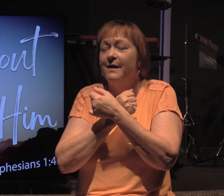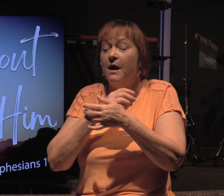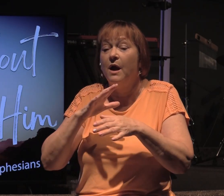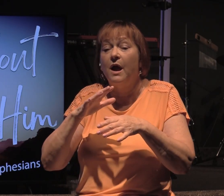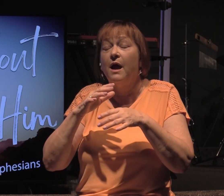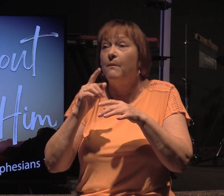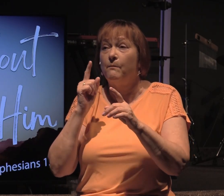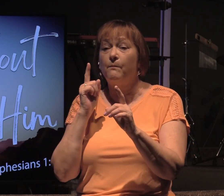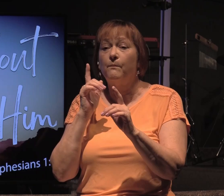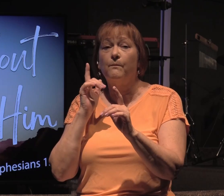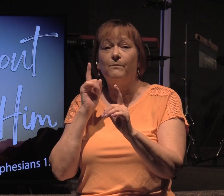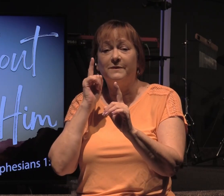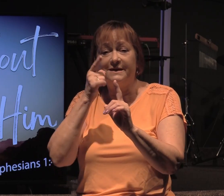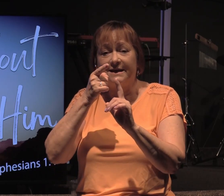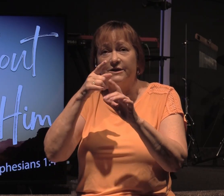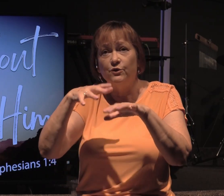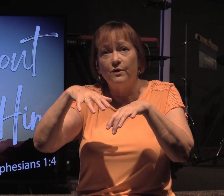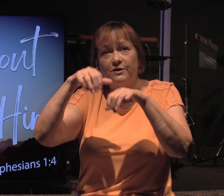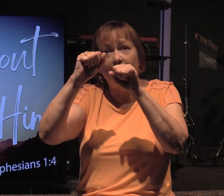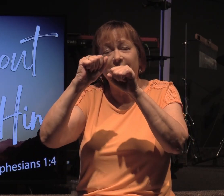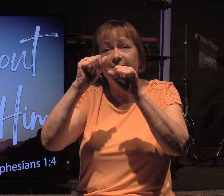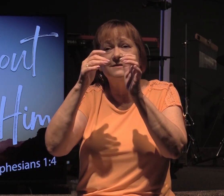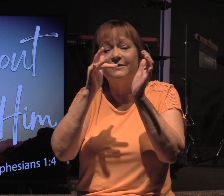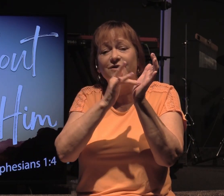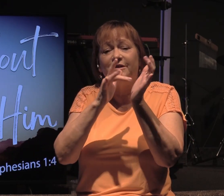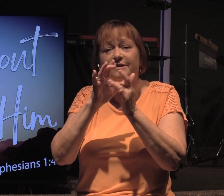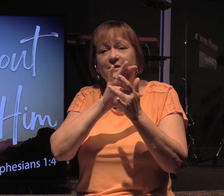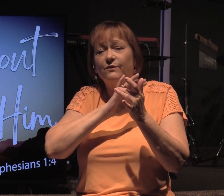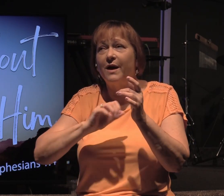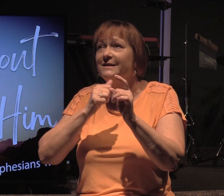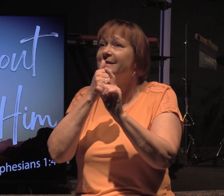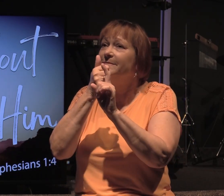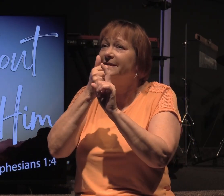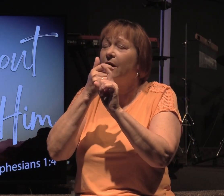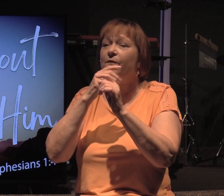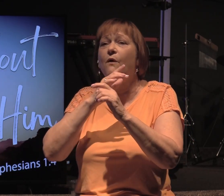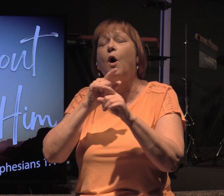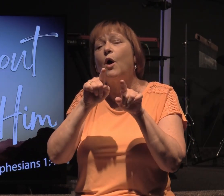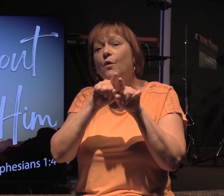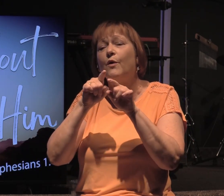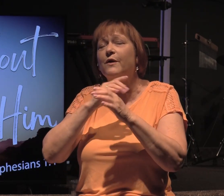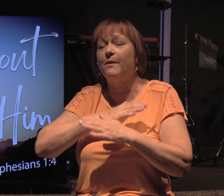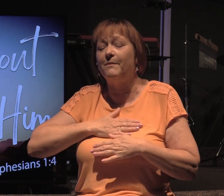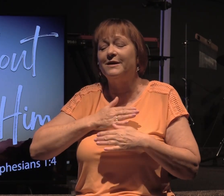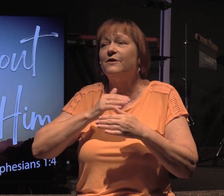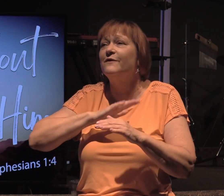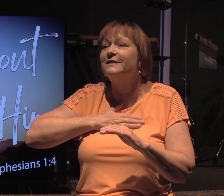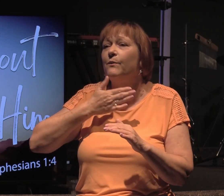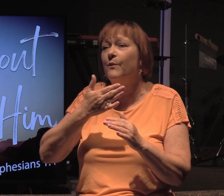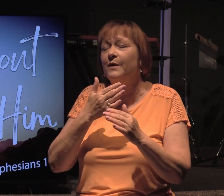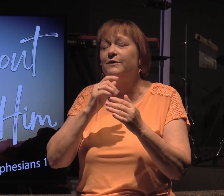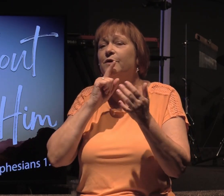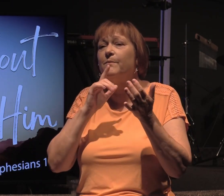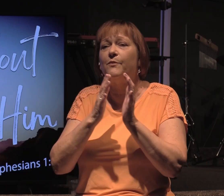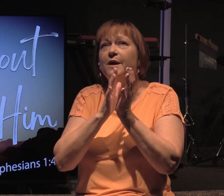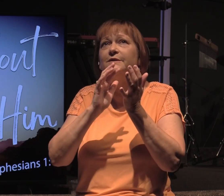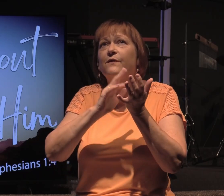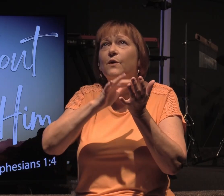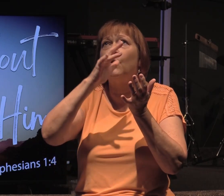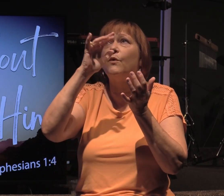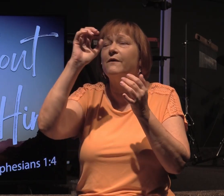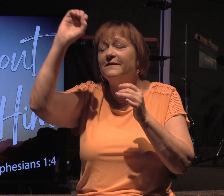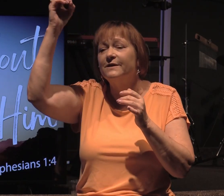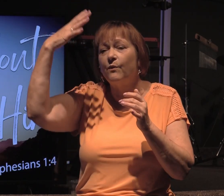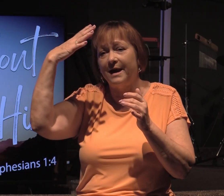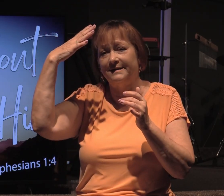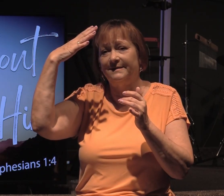to himself, according to the good pleasure of his will, to the praise of the glory of his